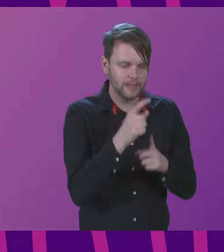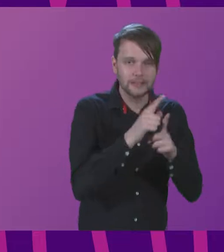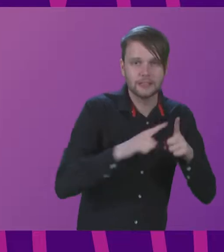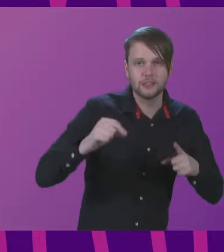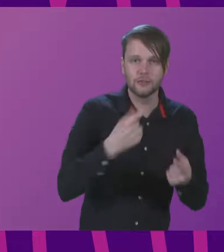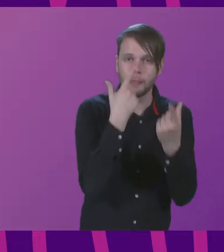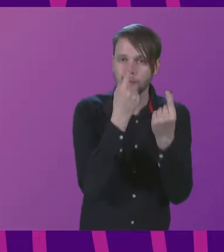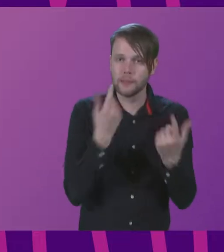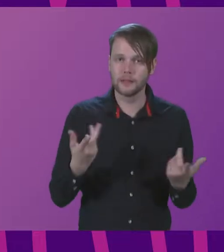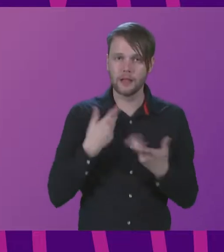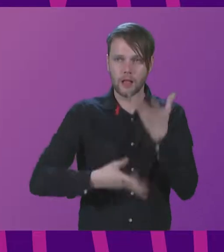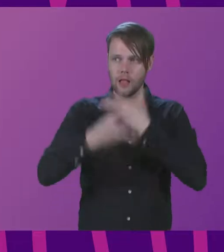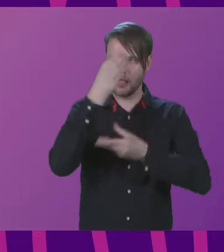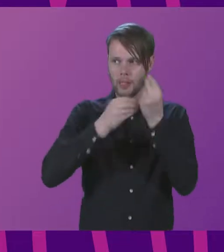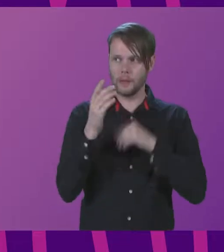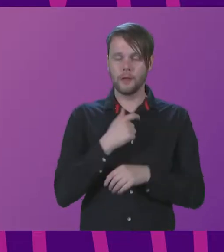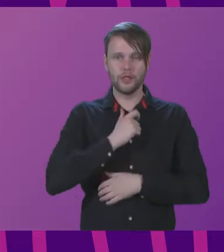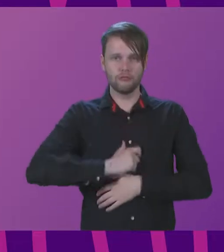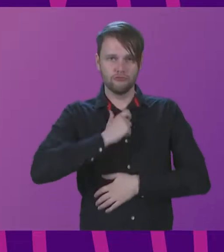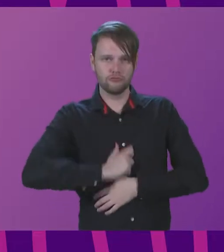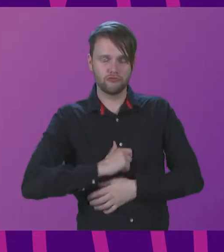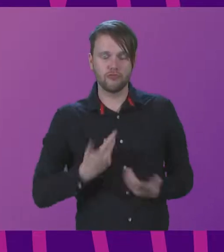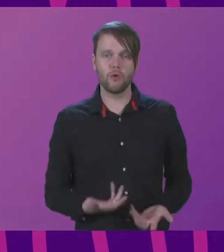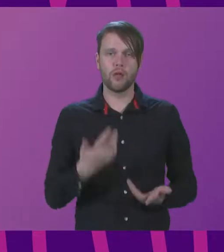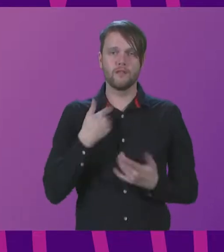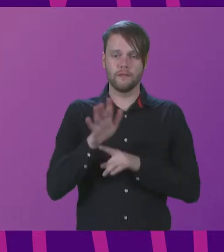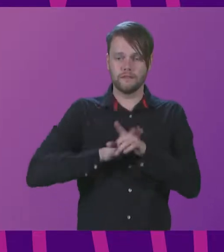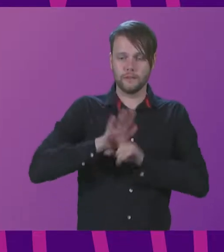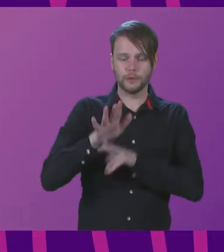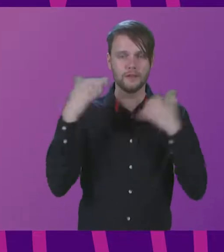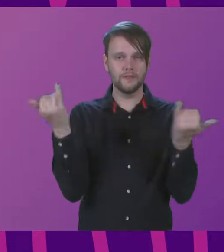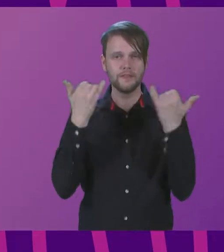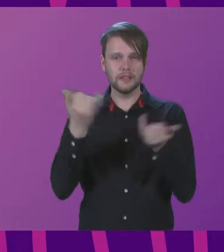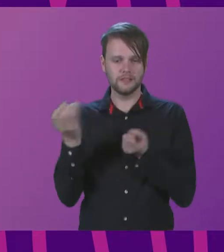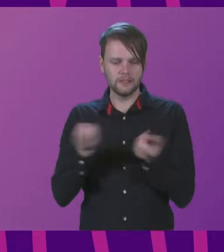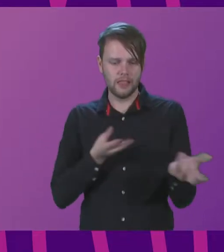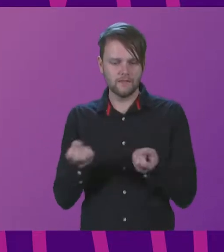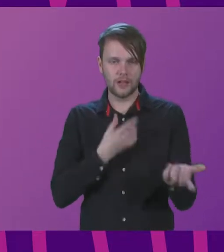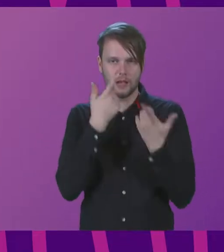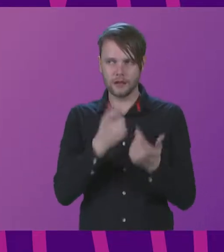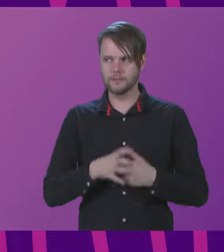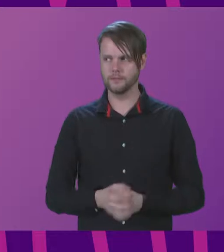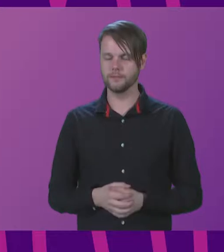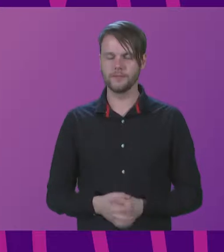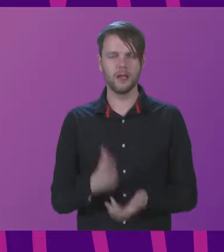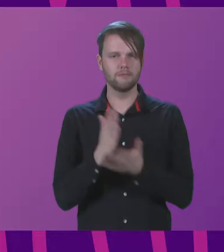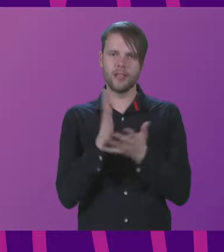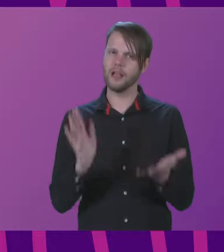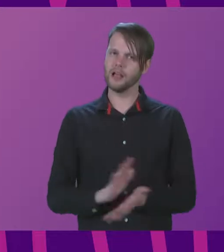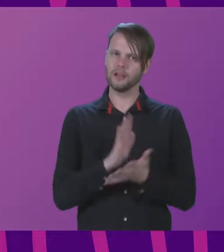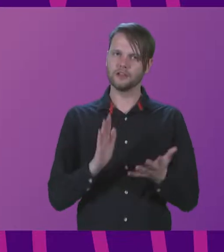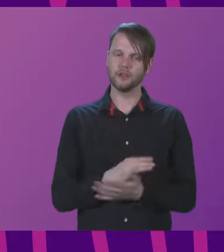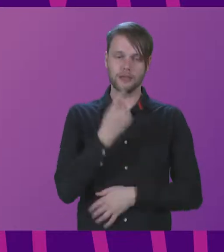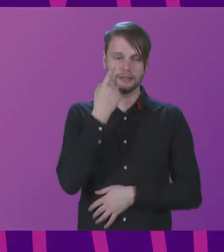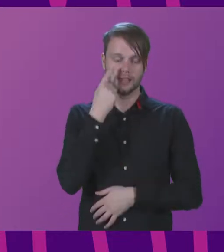capabilities and learn about the role that these can play in the future of festival delivery. I greatly enjoyed experiencing